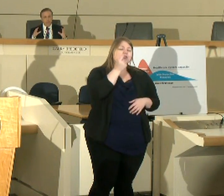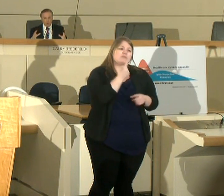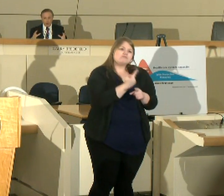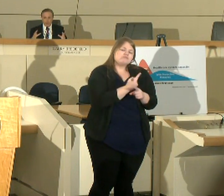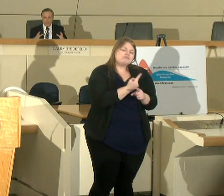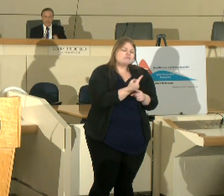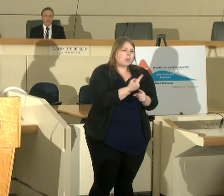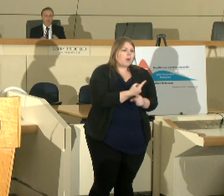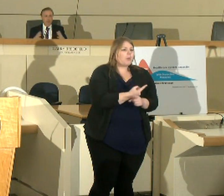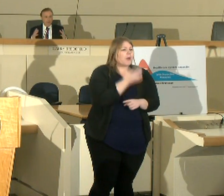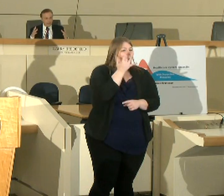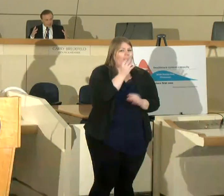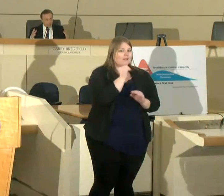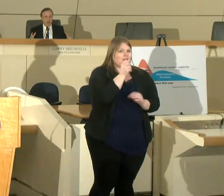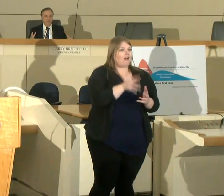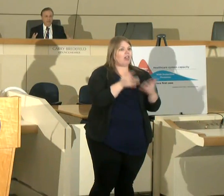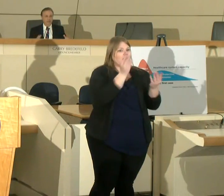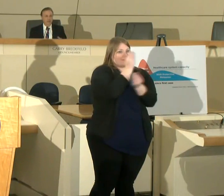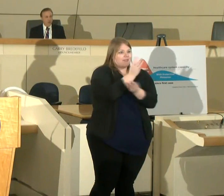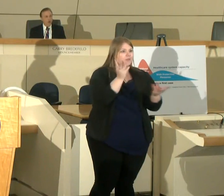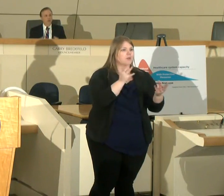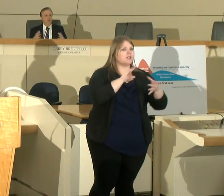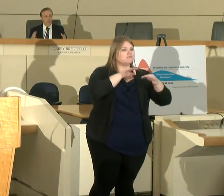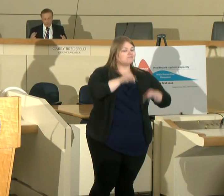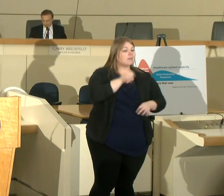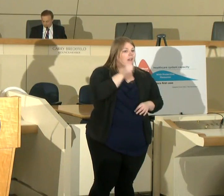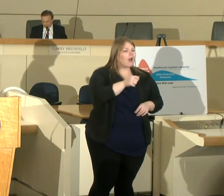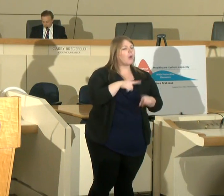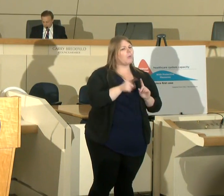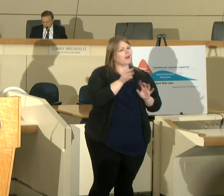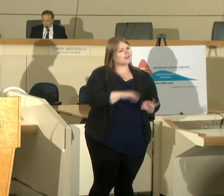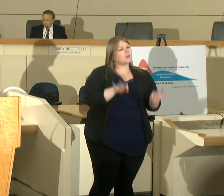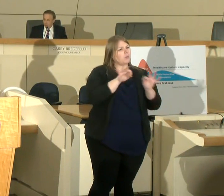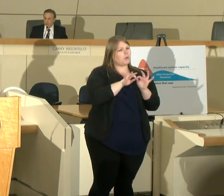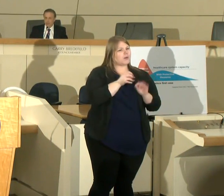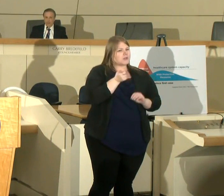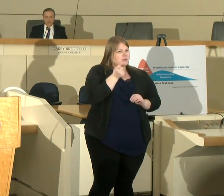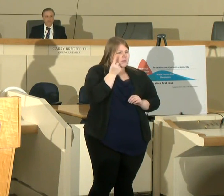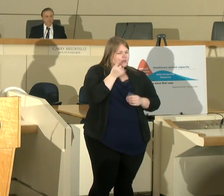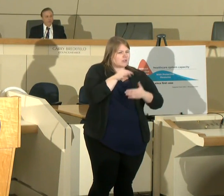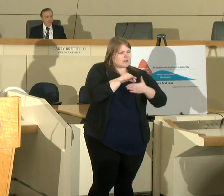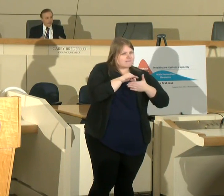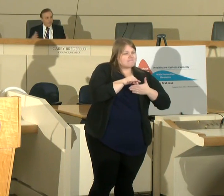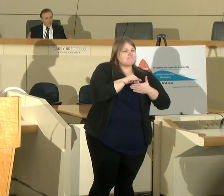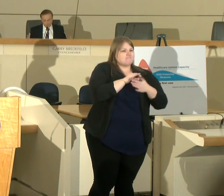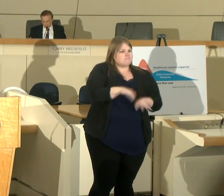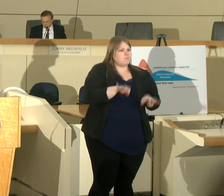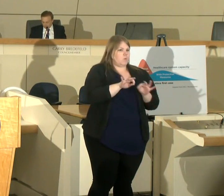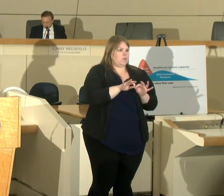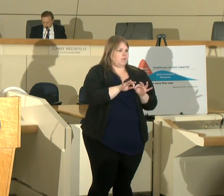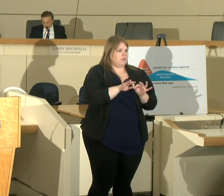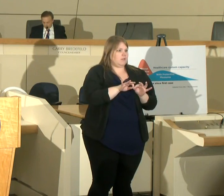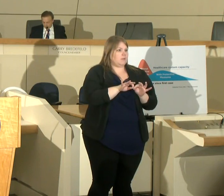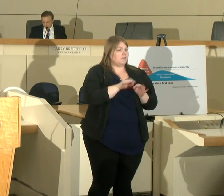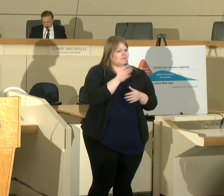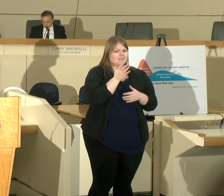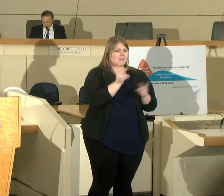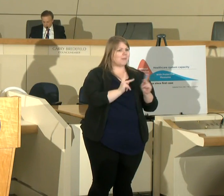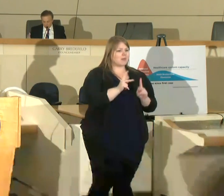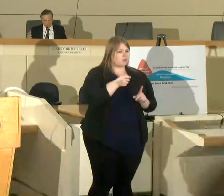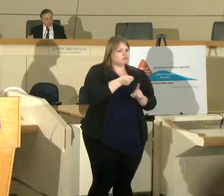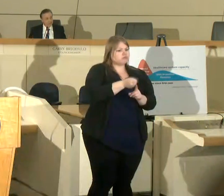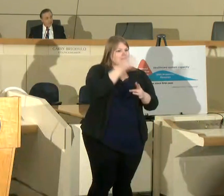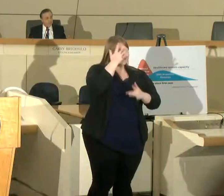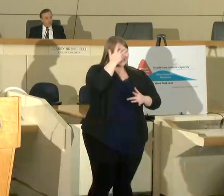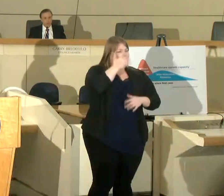but it's important to keep context it's always important to keep context we have people who get the flu every year